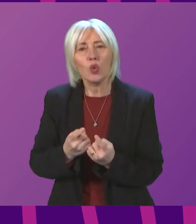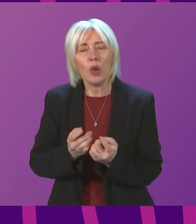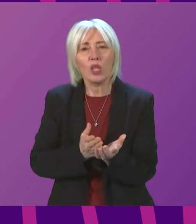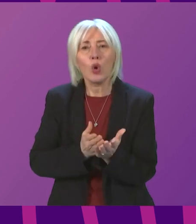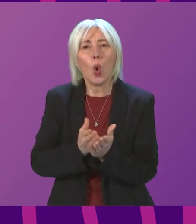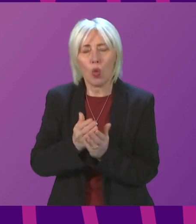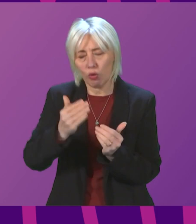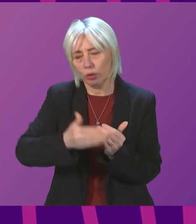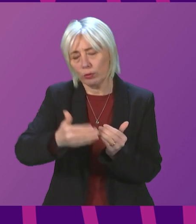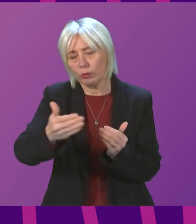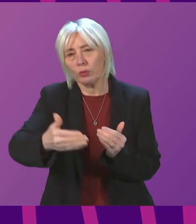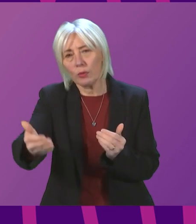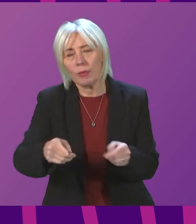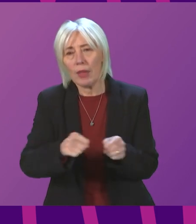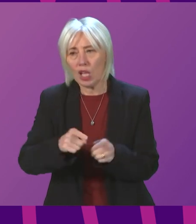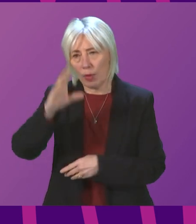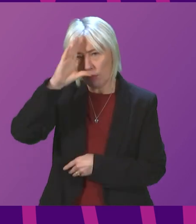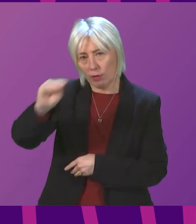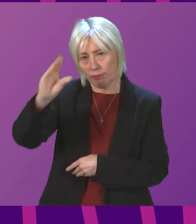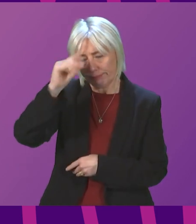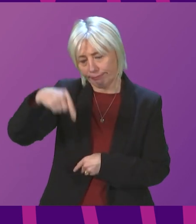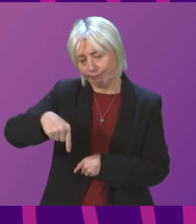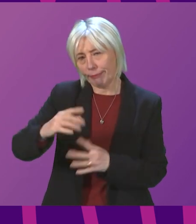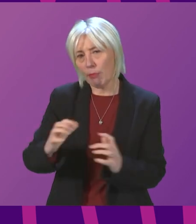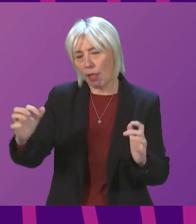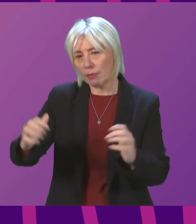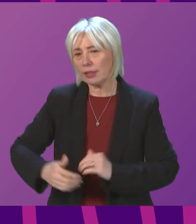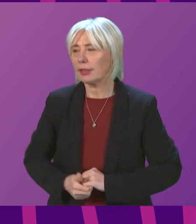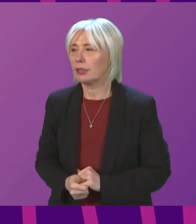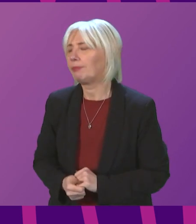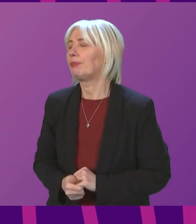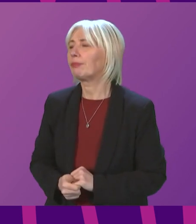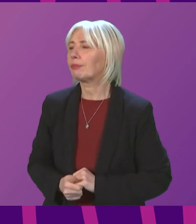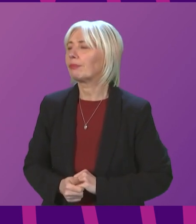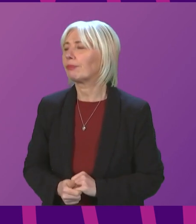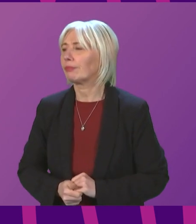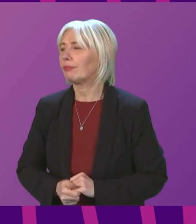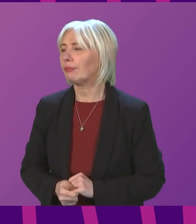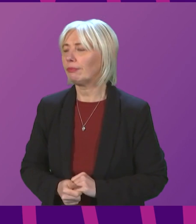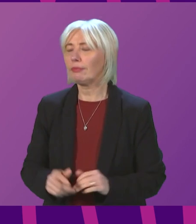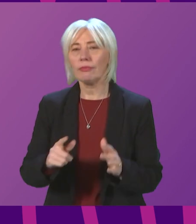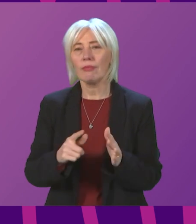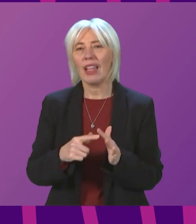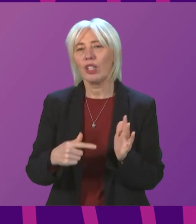to come. And, of course, we will continue to report fully to Parliament on that. I call Evelyn Tweed to be followed by Liz Smith.